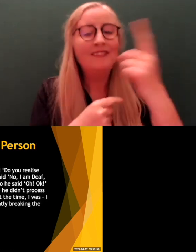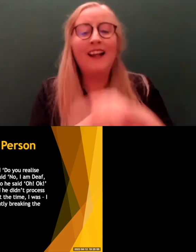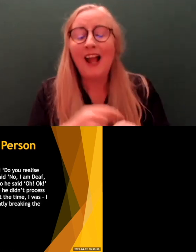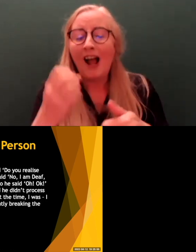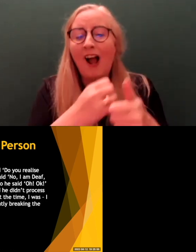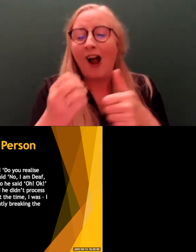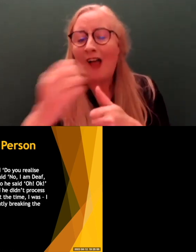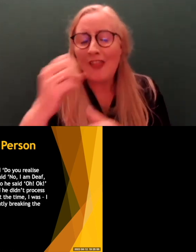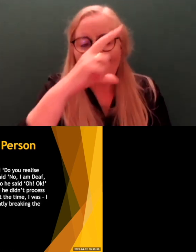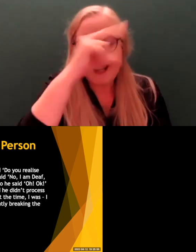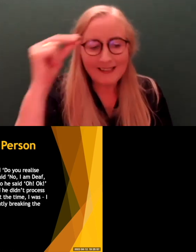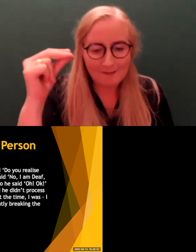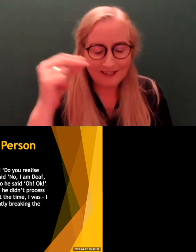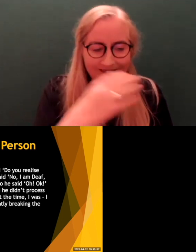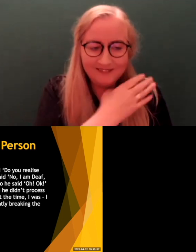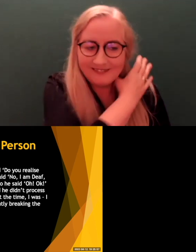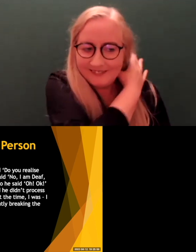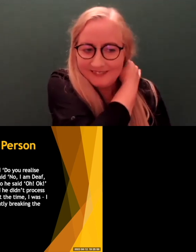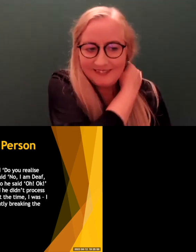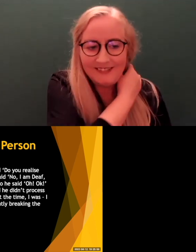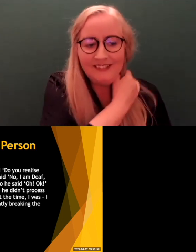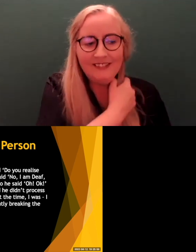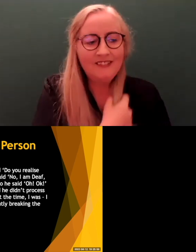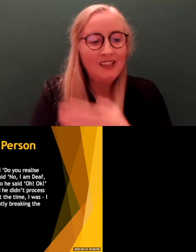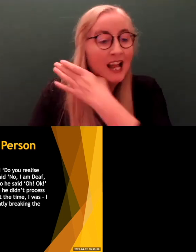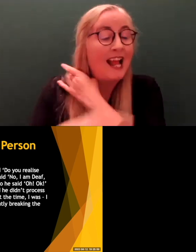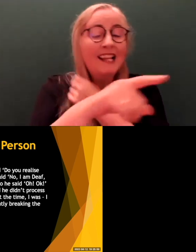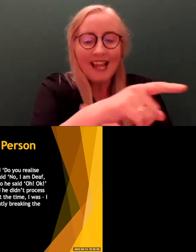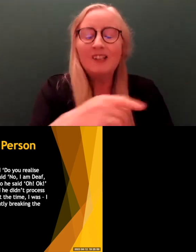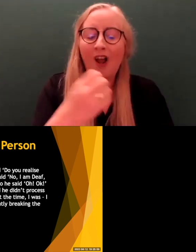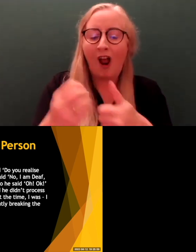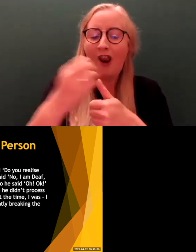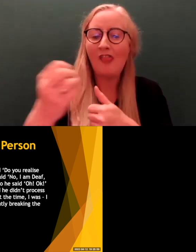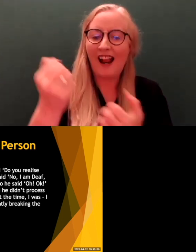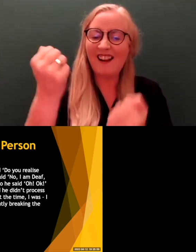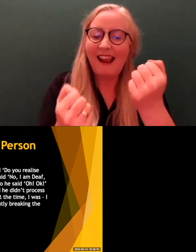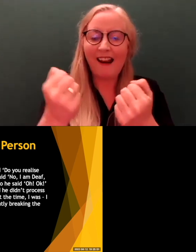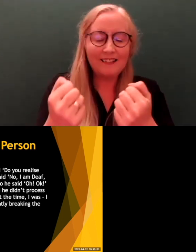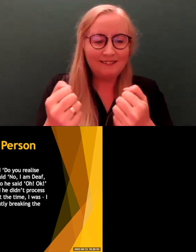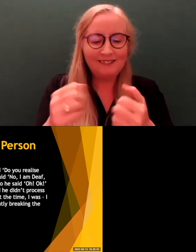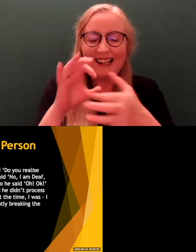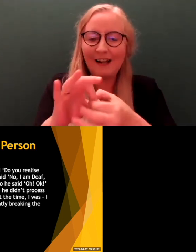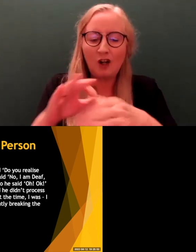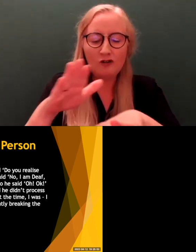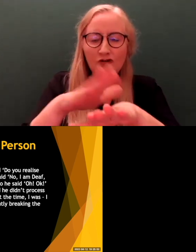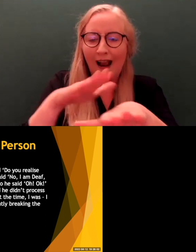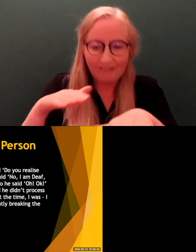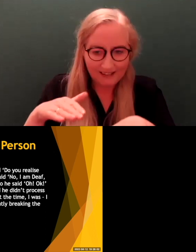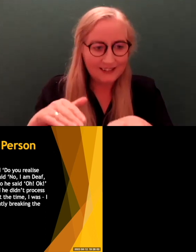So this is another car issue, a traffic issue. So the guard had turned around and he